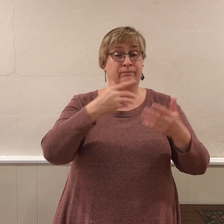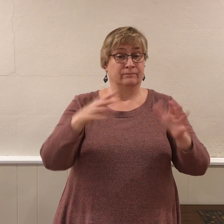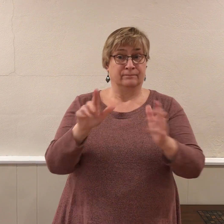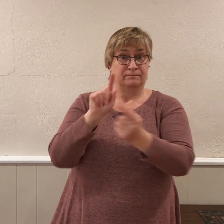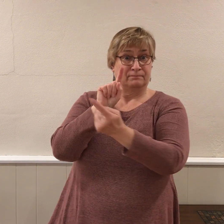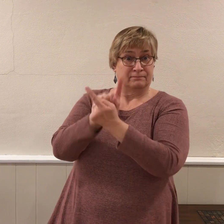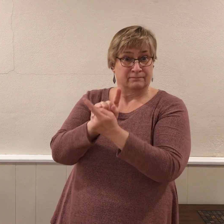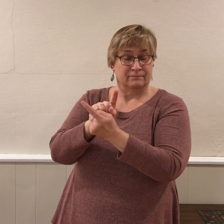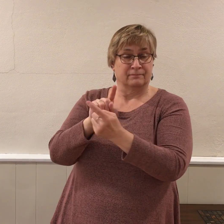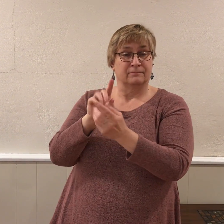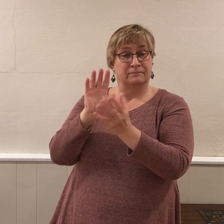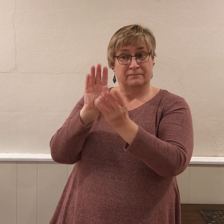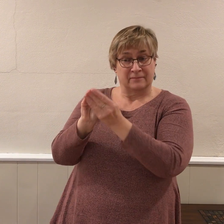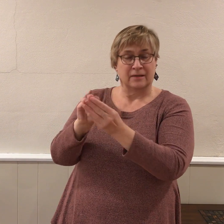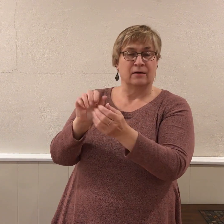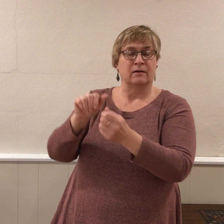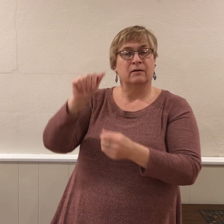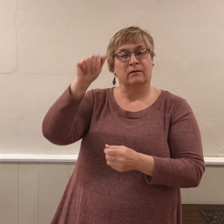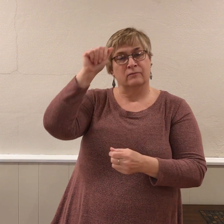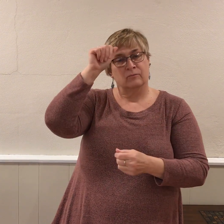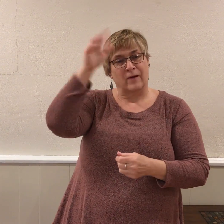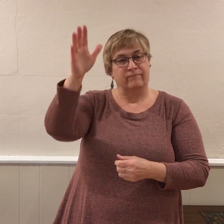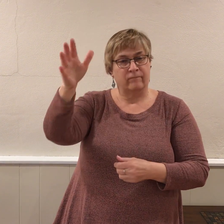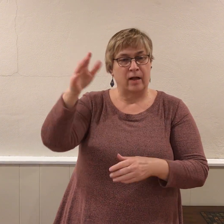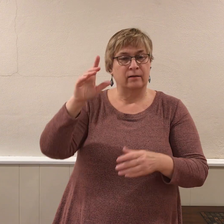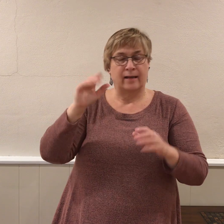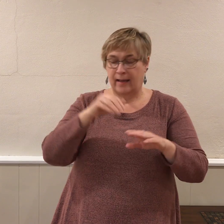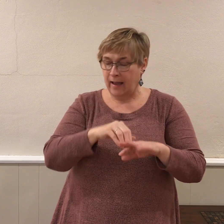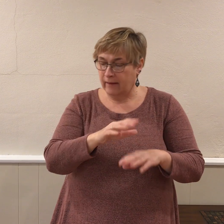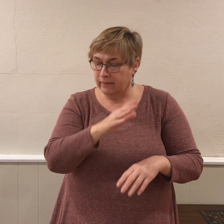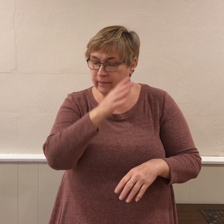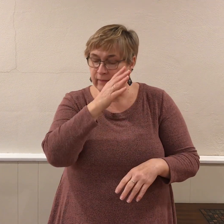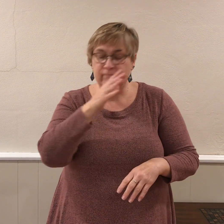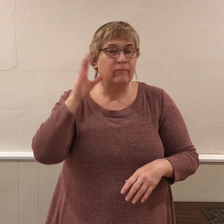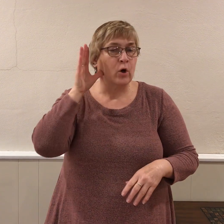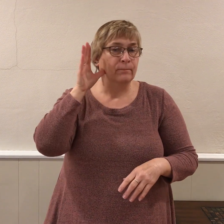We all met at grandfather's farm.